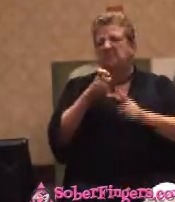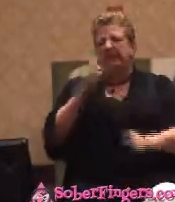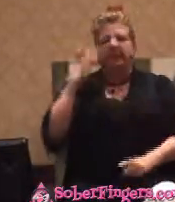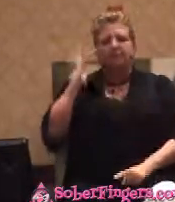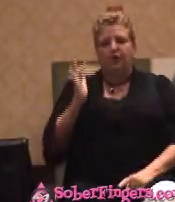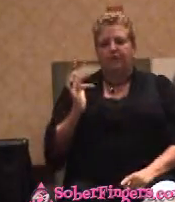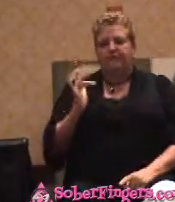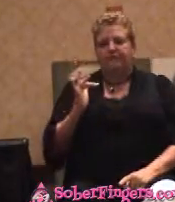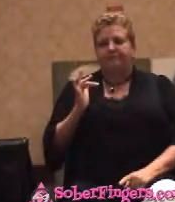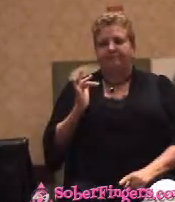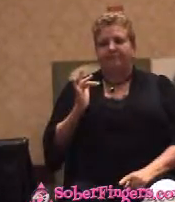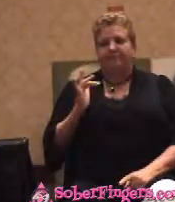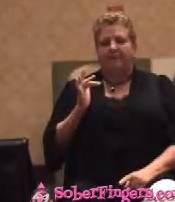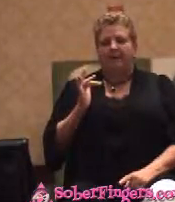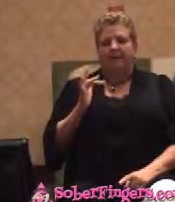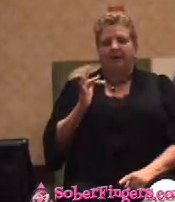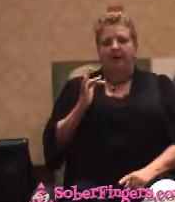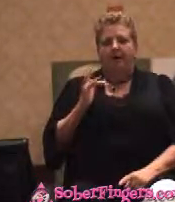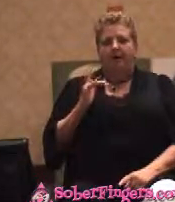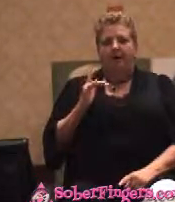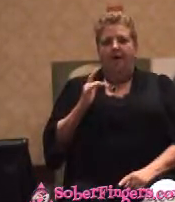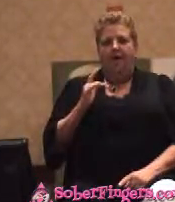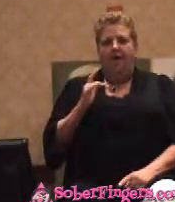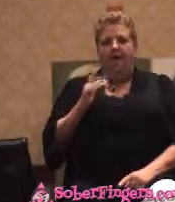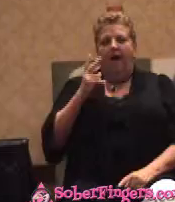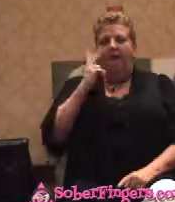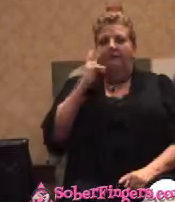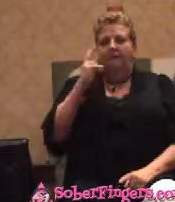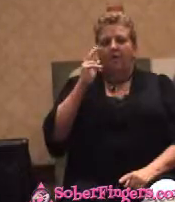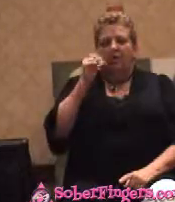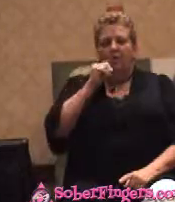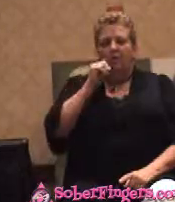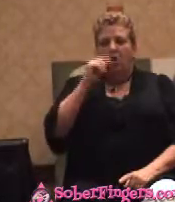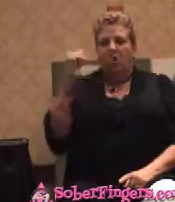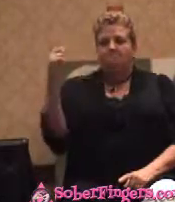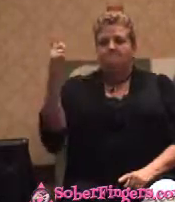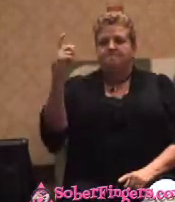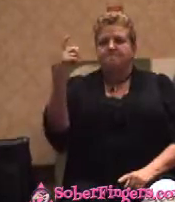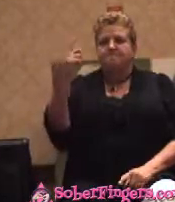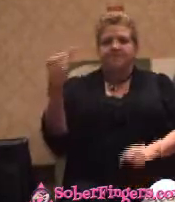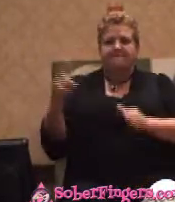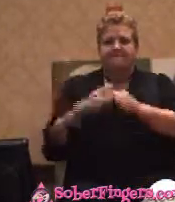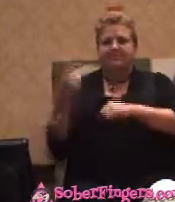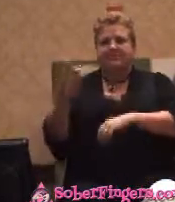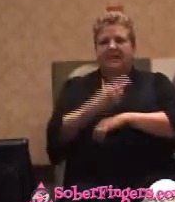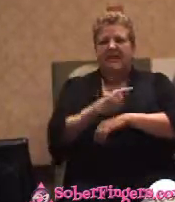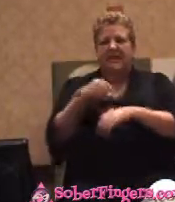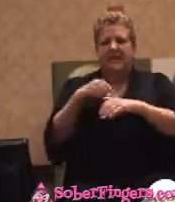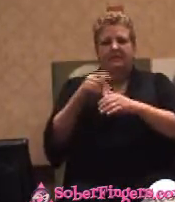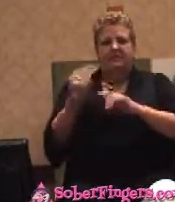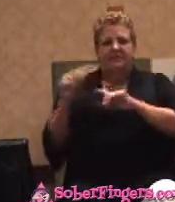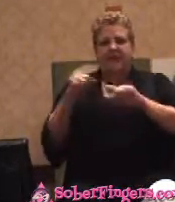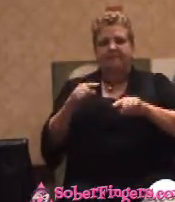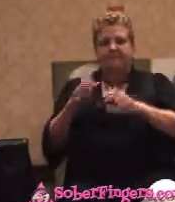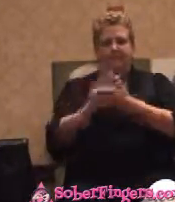I saw her the first day she got on the campus. She still had her suitcase with her. And I knew